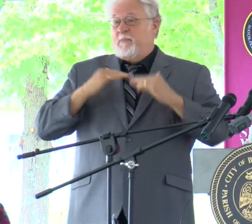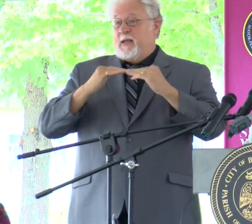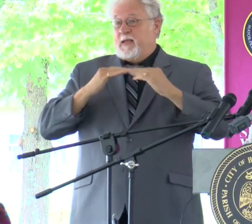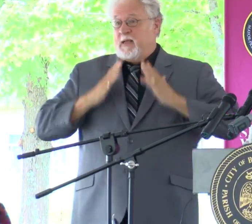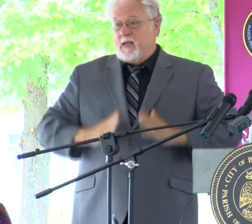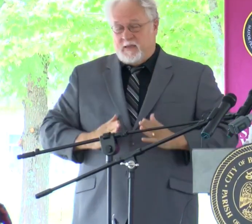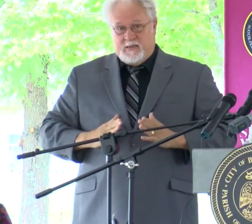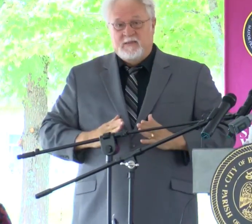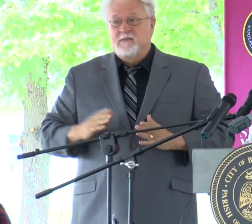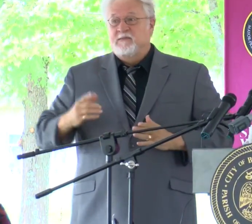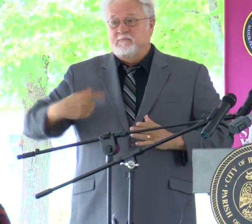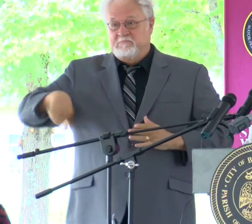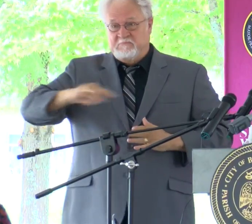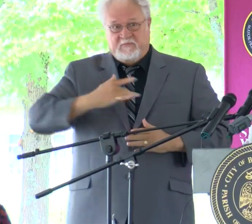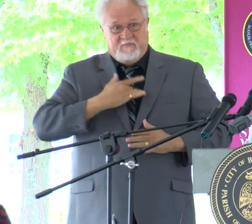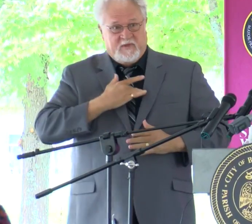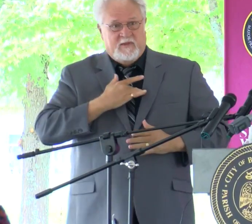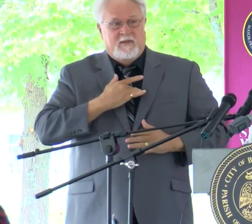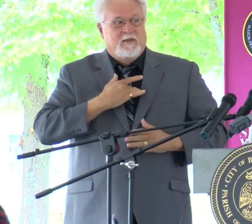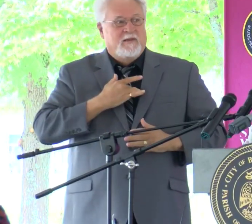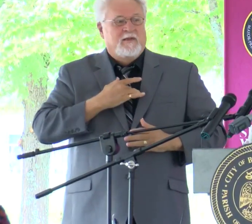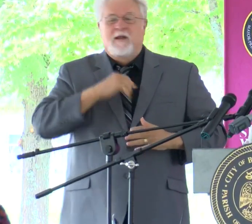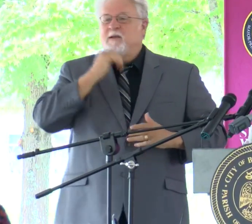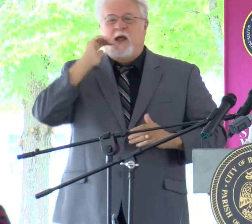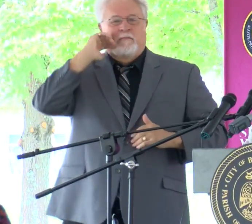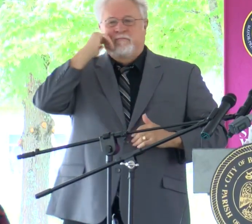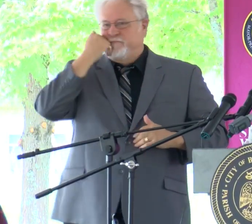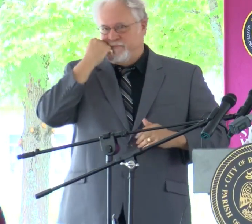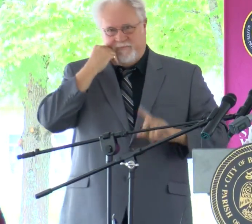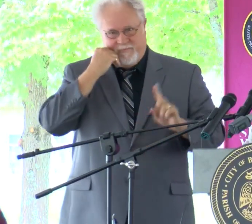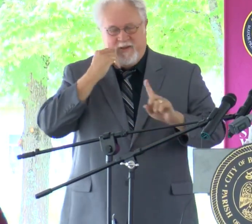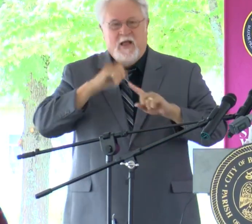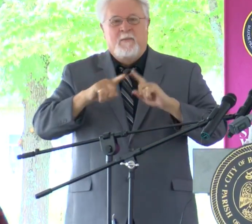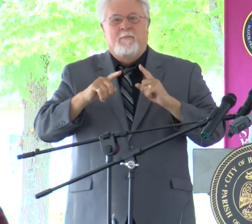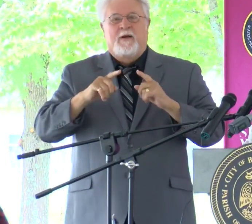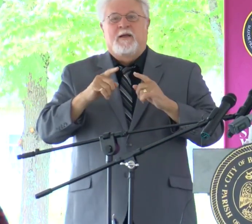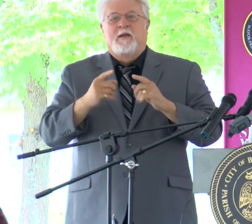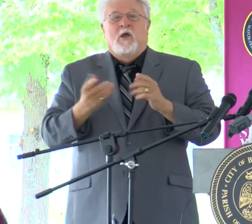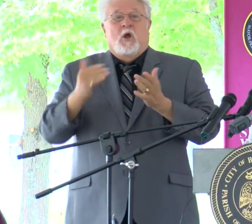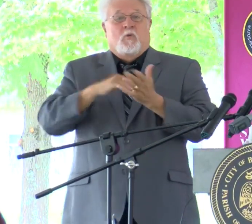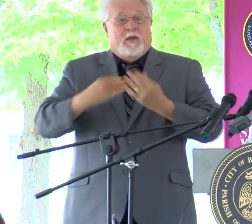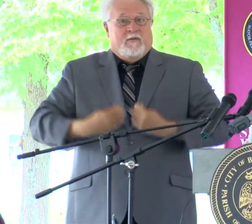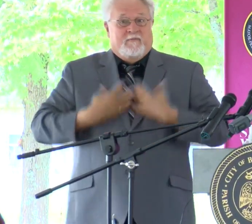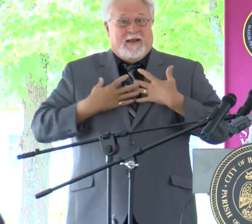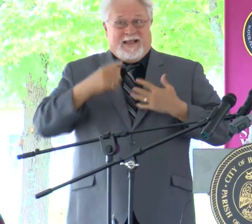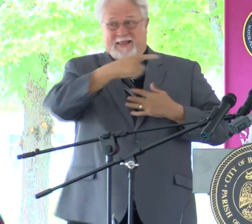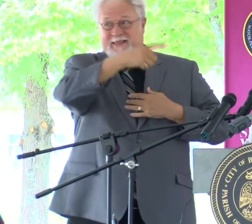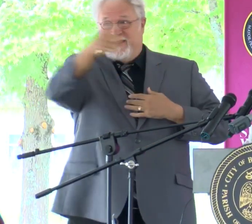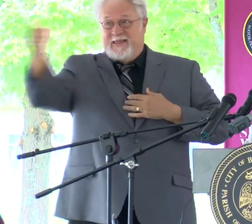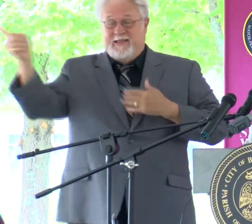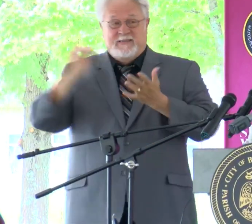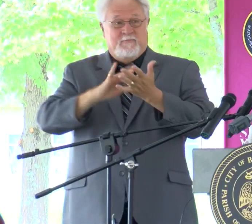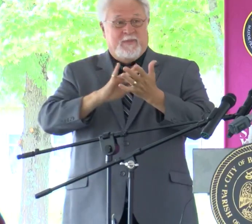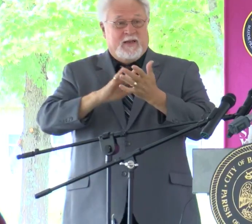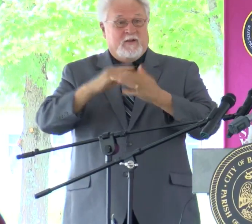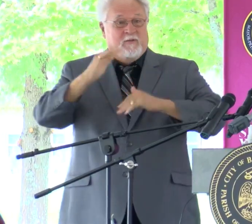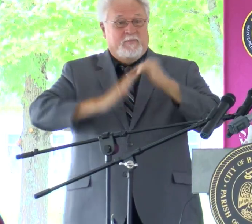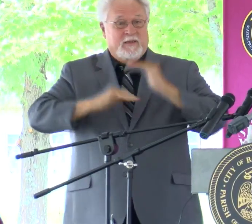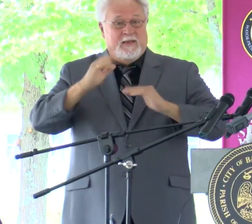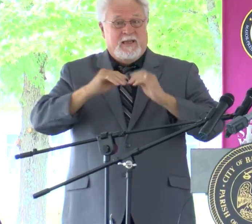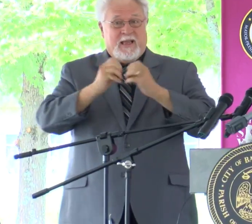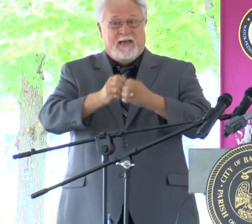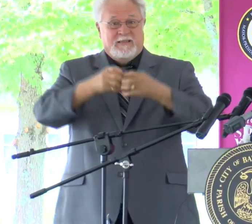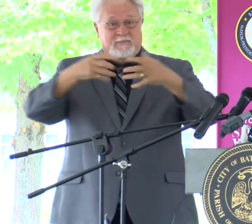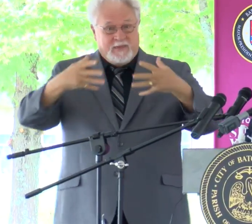feel, and we're not going to be bashful about saying this, that the revitalization of this medical plaza and the tenants that are moving